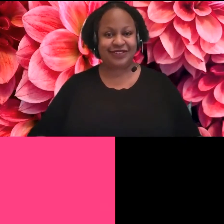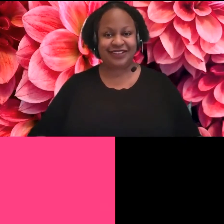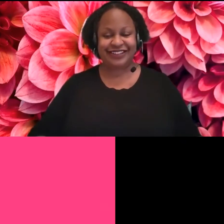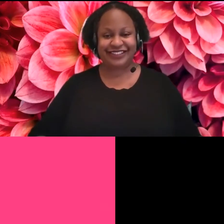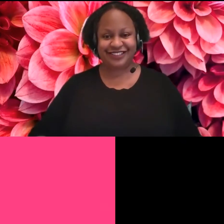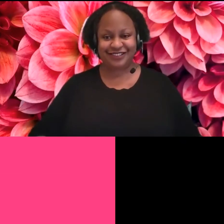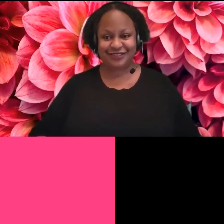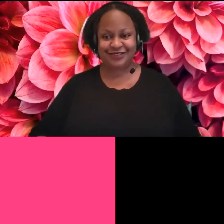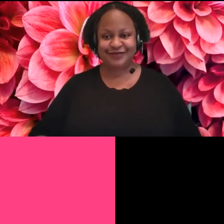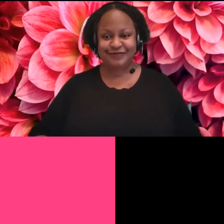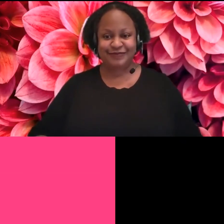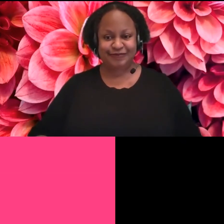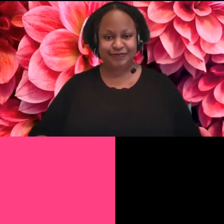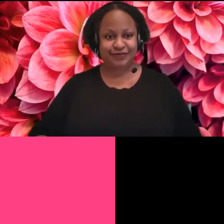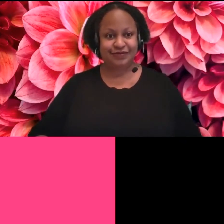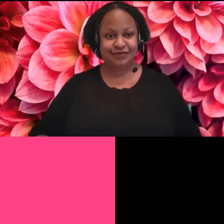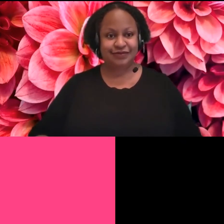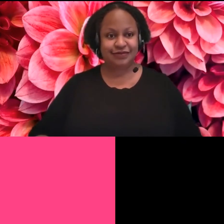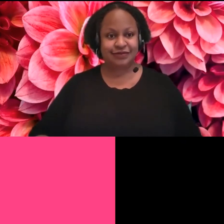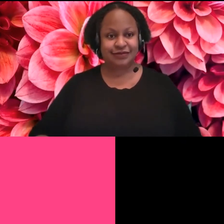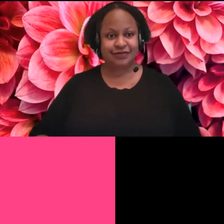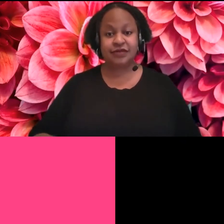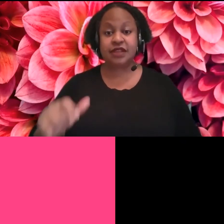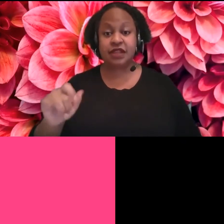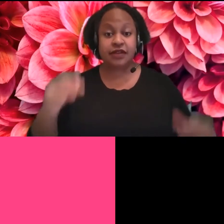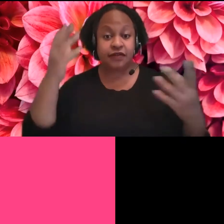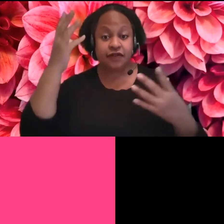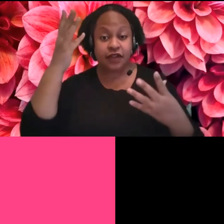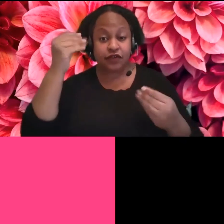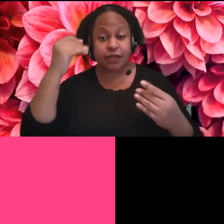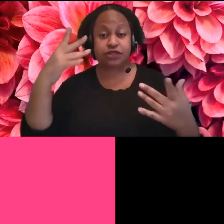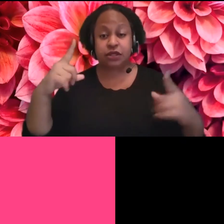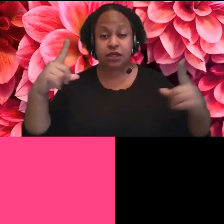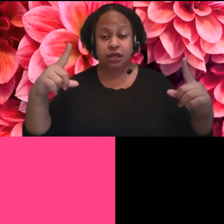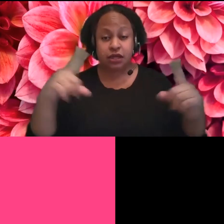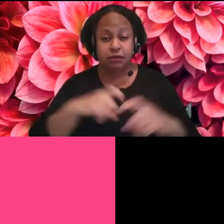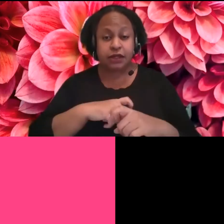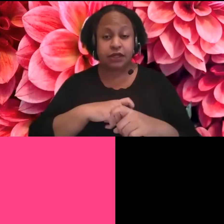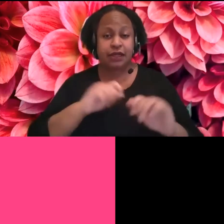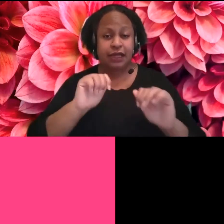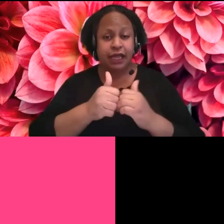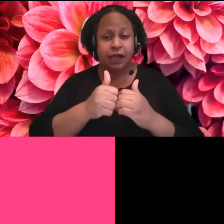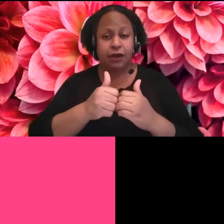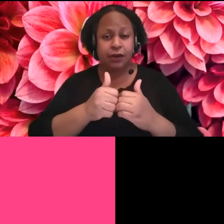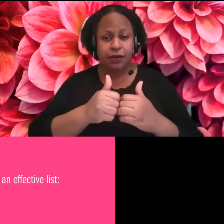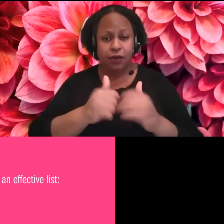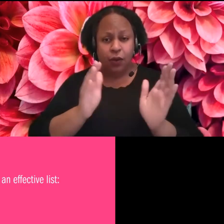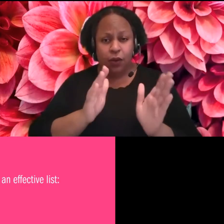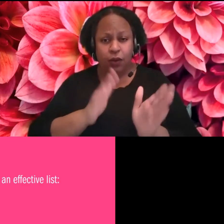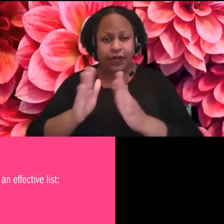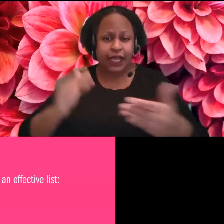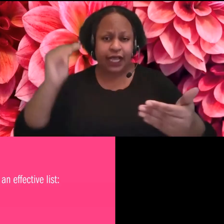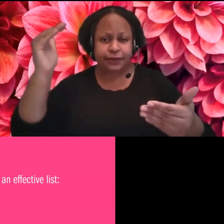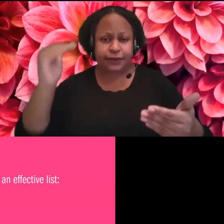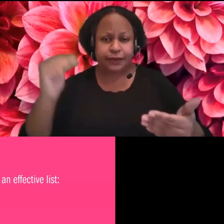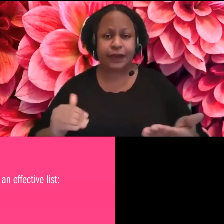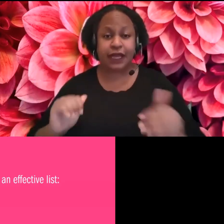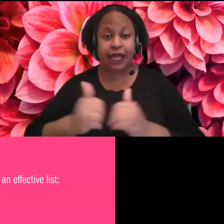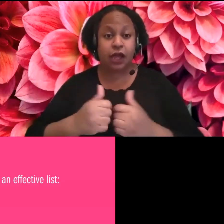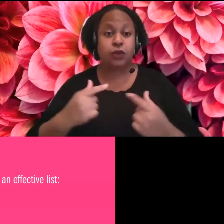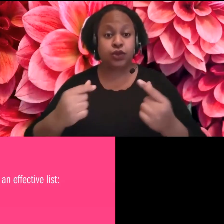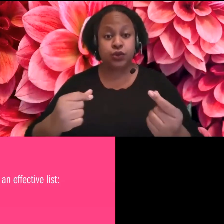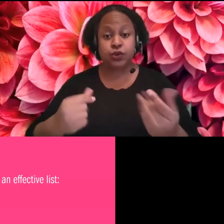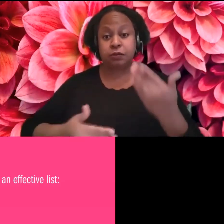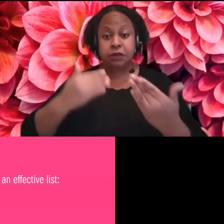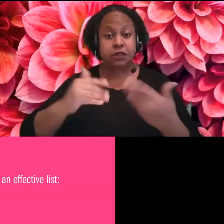So how do we organize complex information? So we can use lists to organize complex information. So